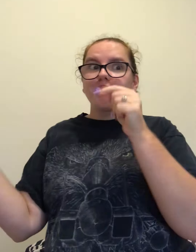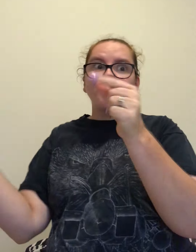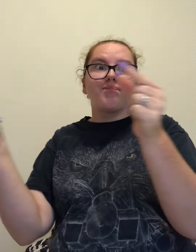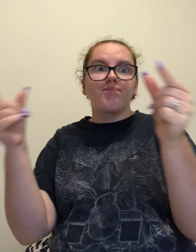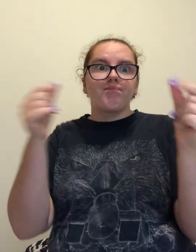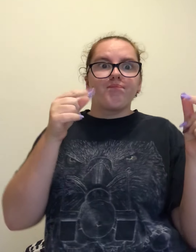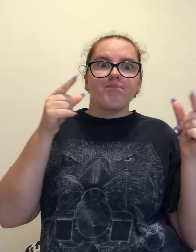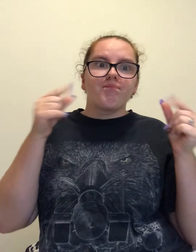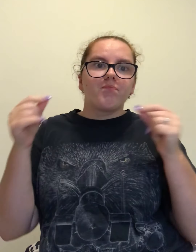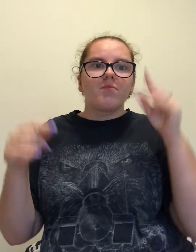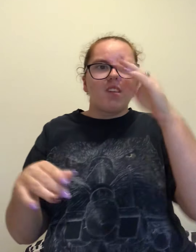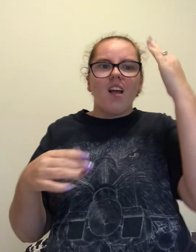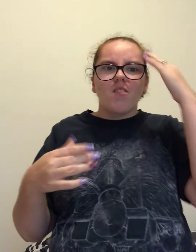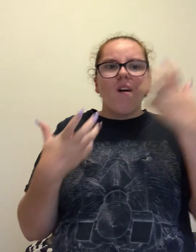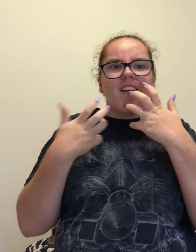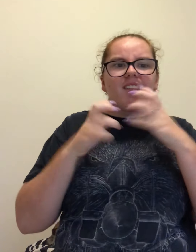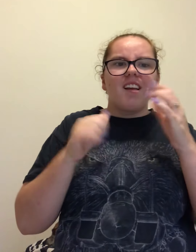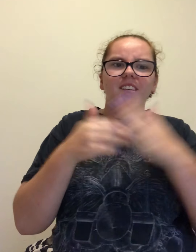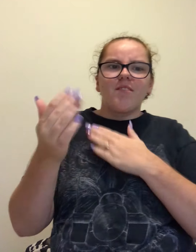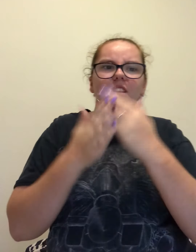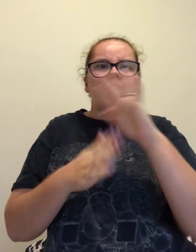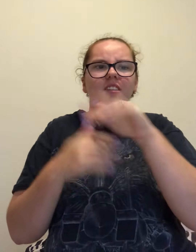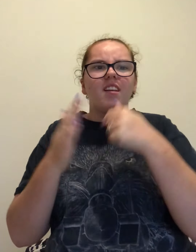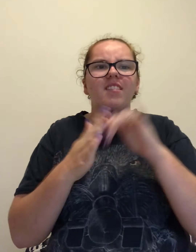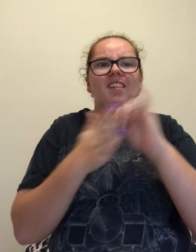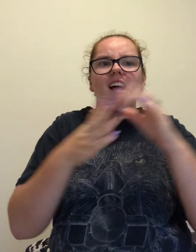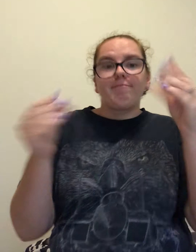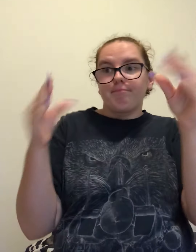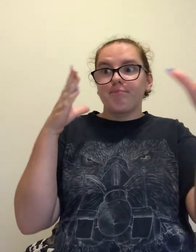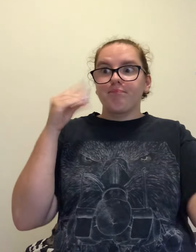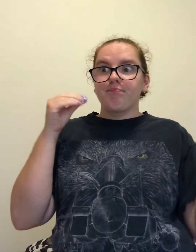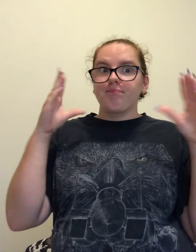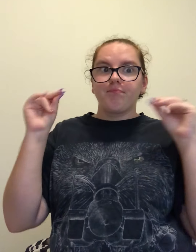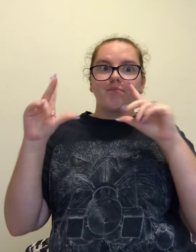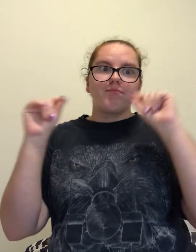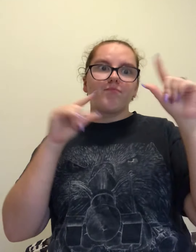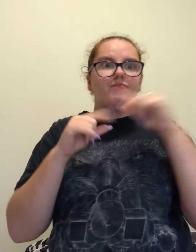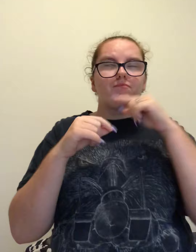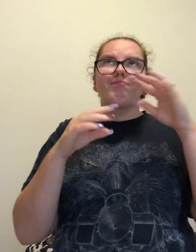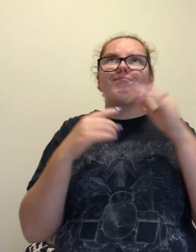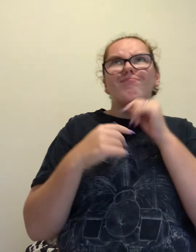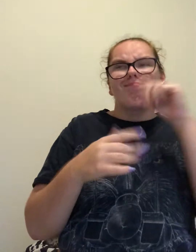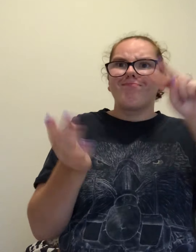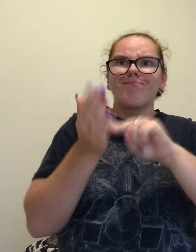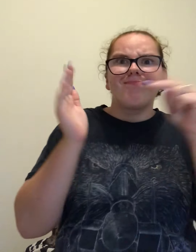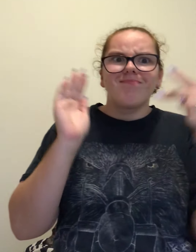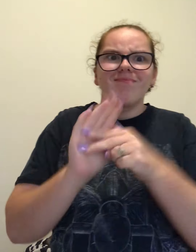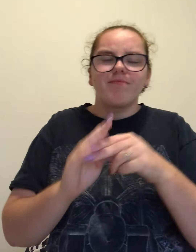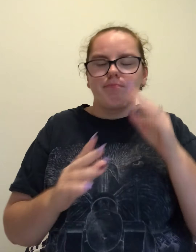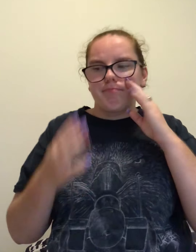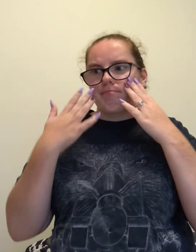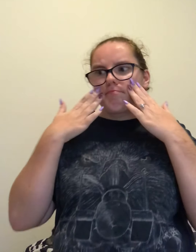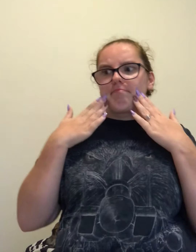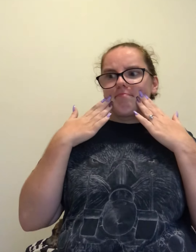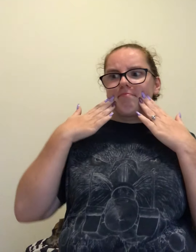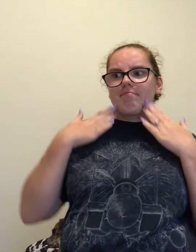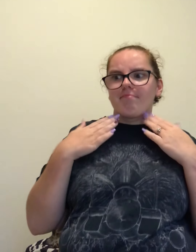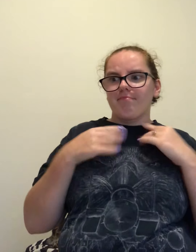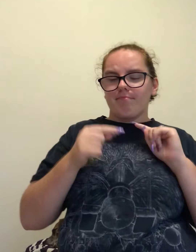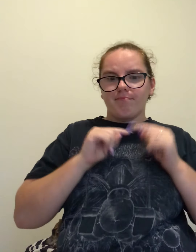You know it don't matter All our life's lighter Words that don't flatter Only make it sadder Make your world's sadder